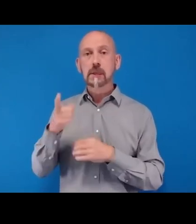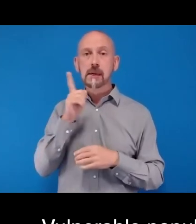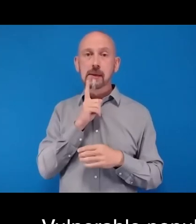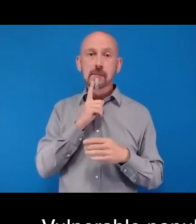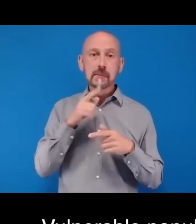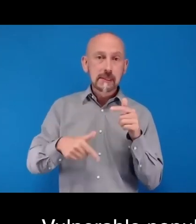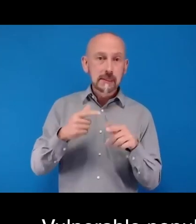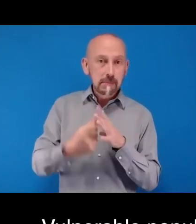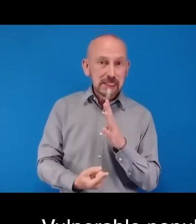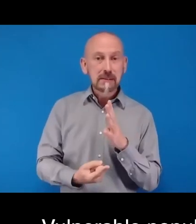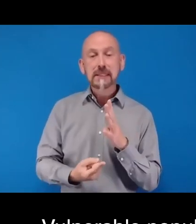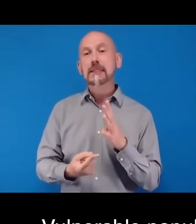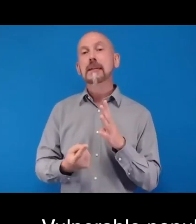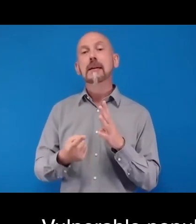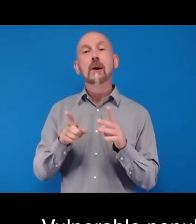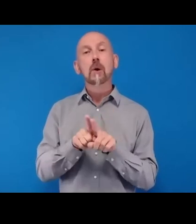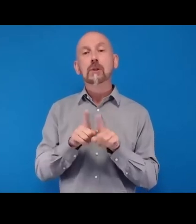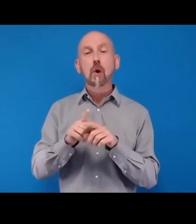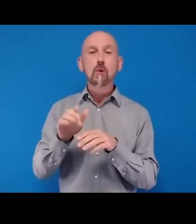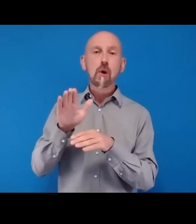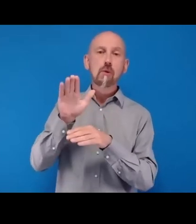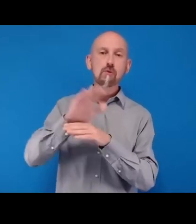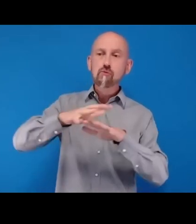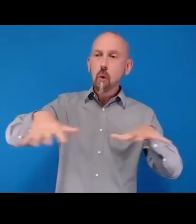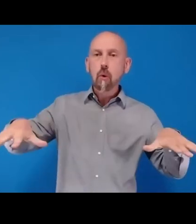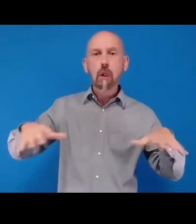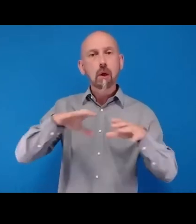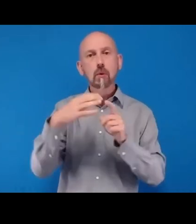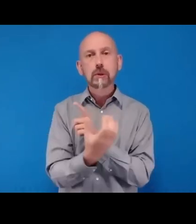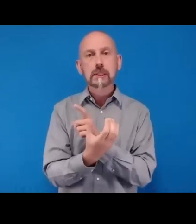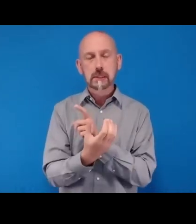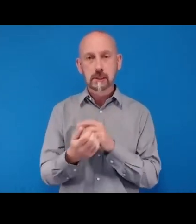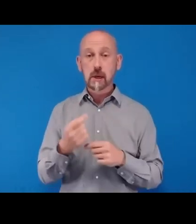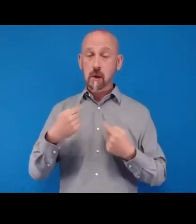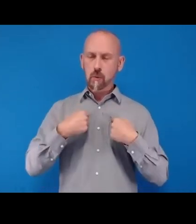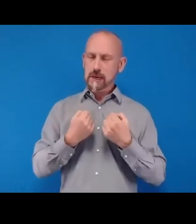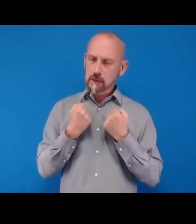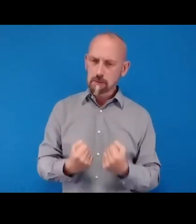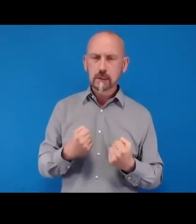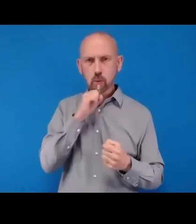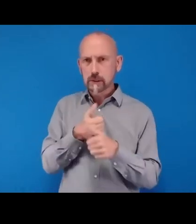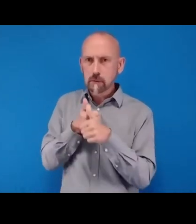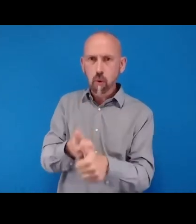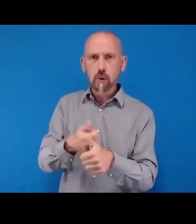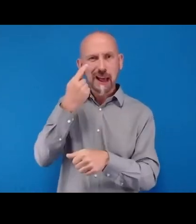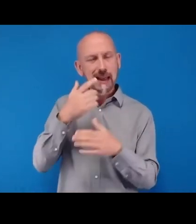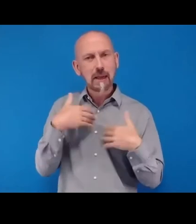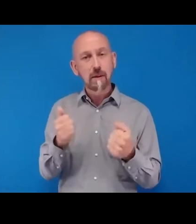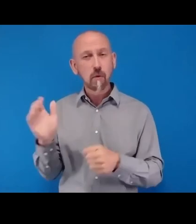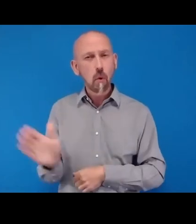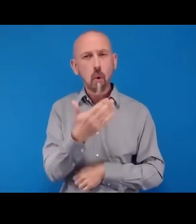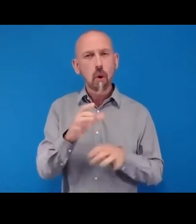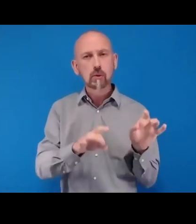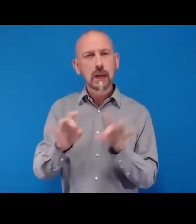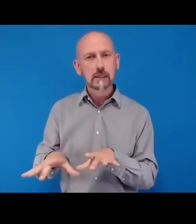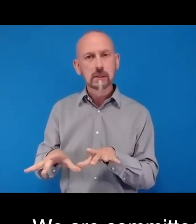communities. We are committed to improving the eye health of all Australians and our global efforts align with our strong